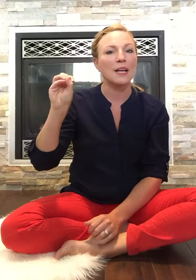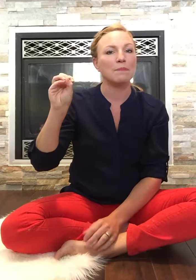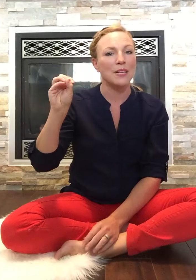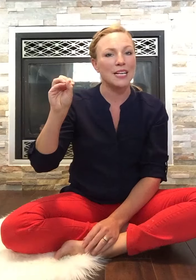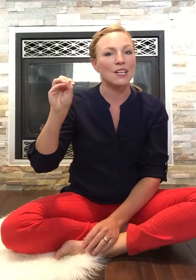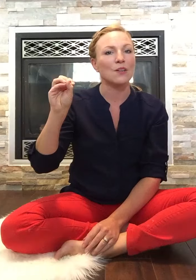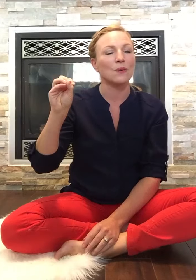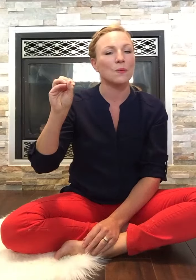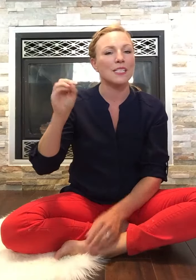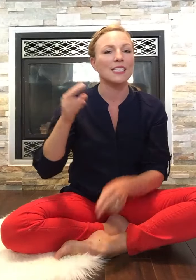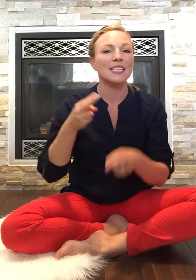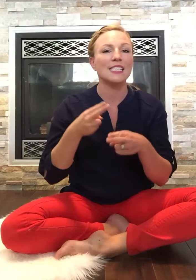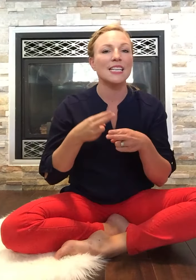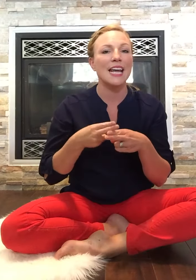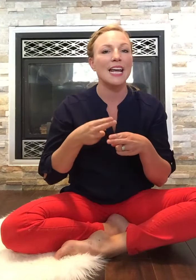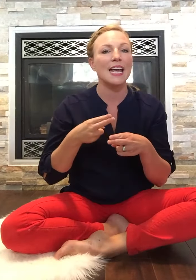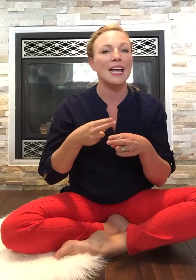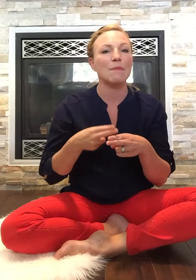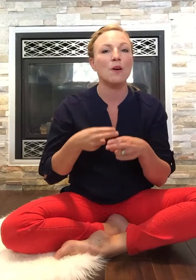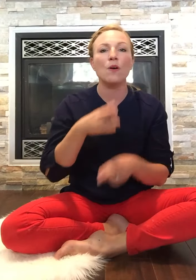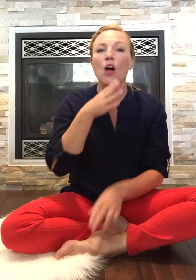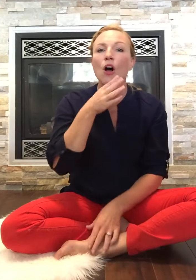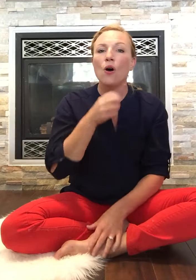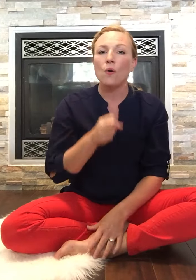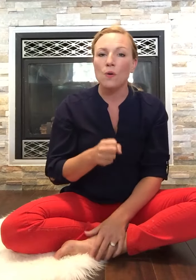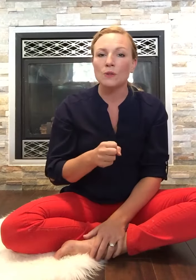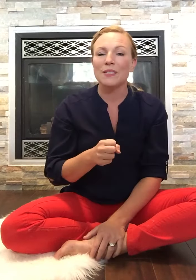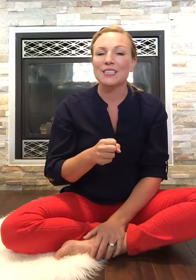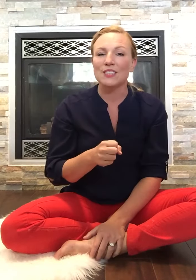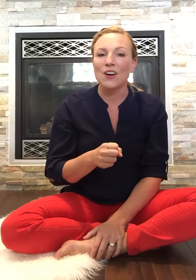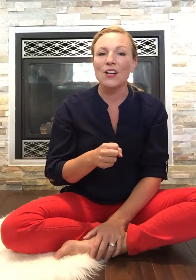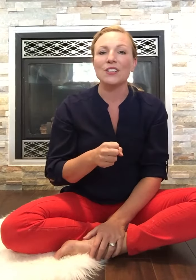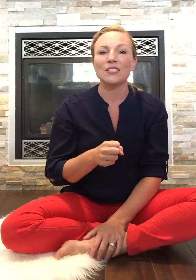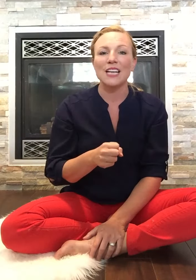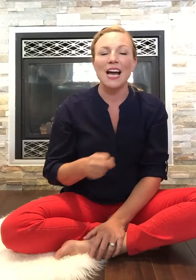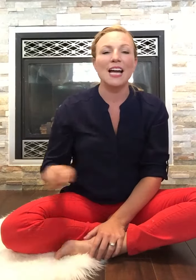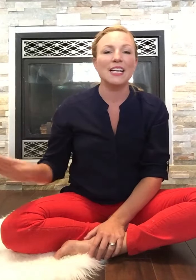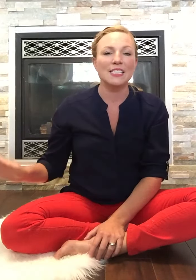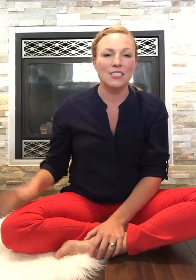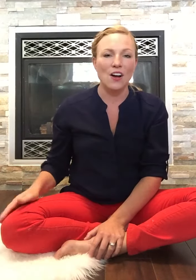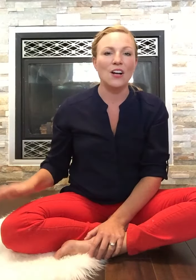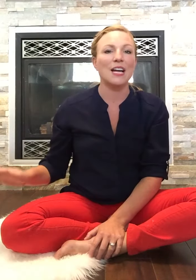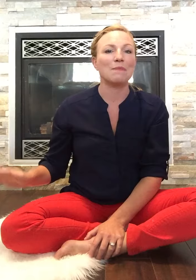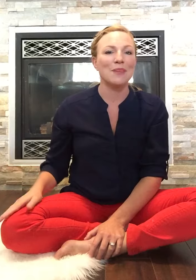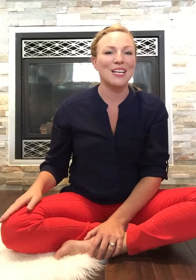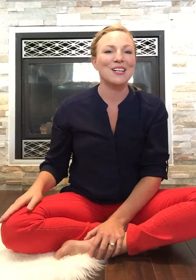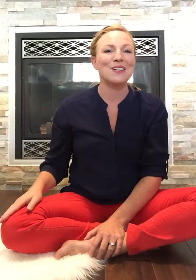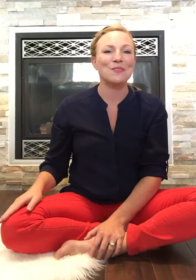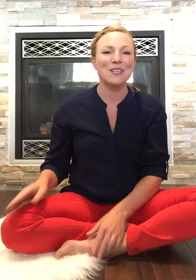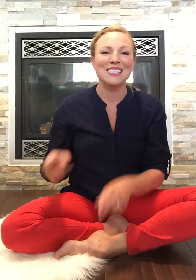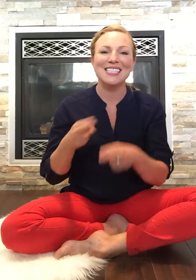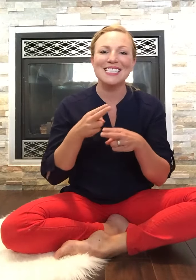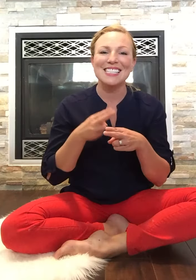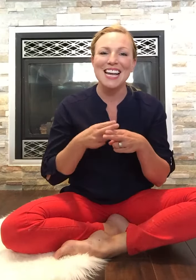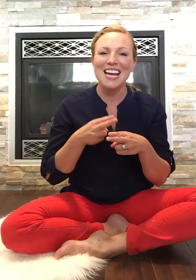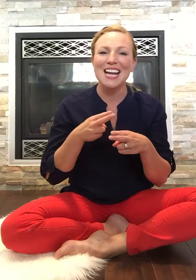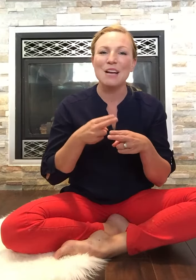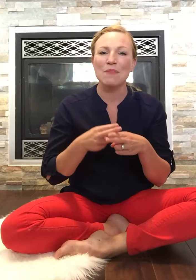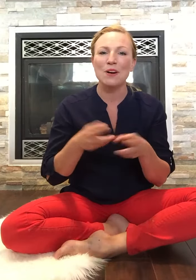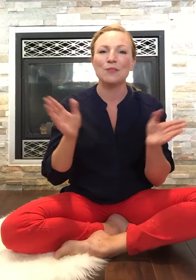Bingo was his name-o. Old MacDonald had a dog and Bingo was his name-o.